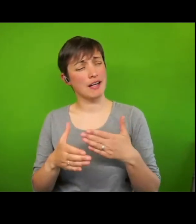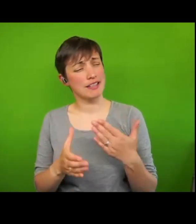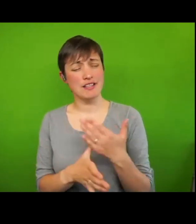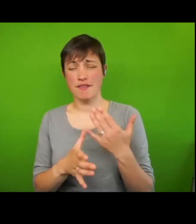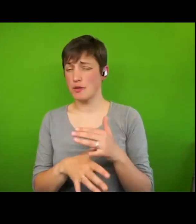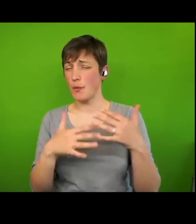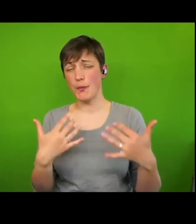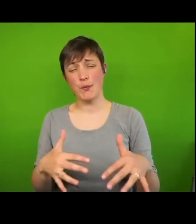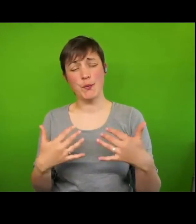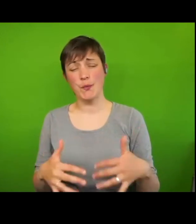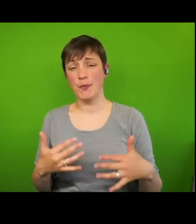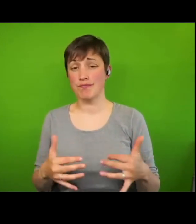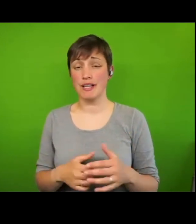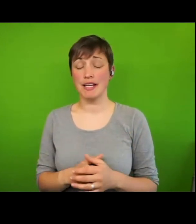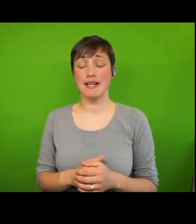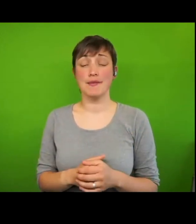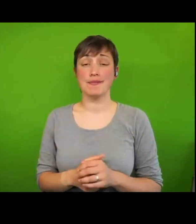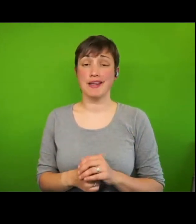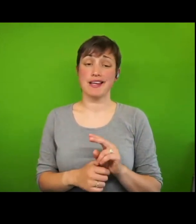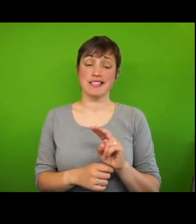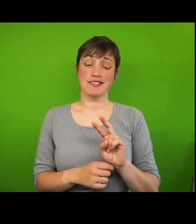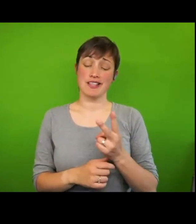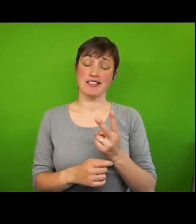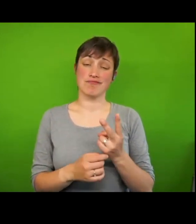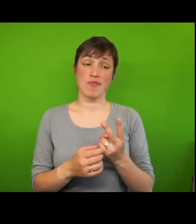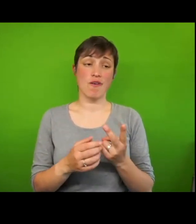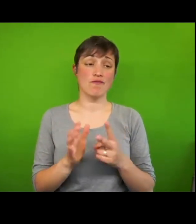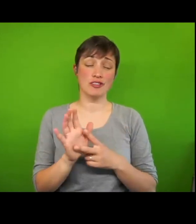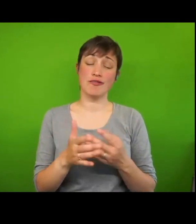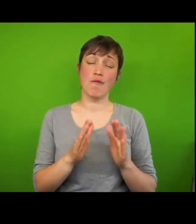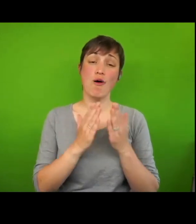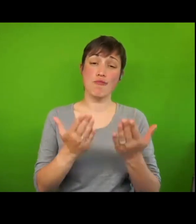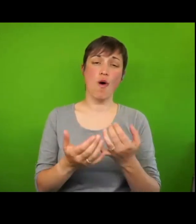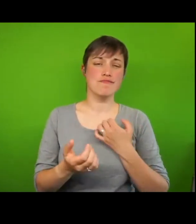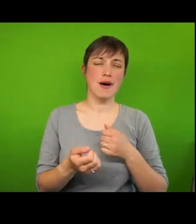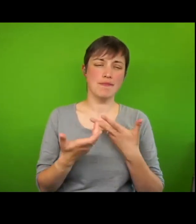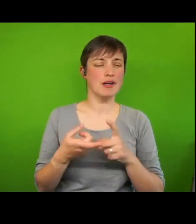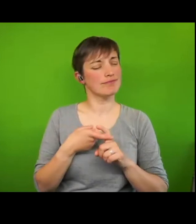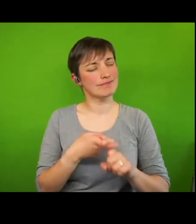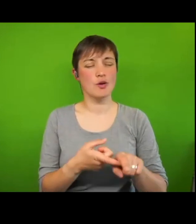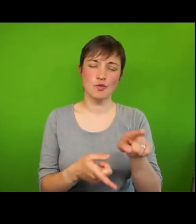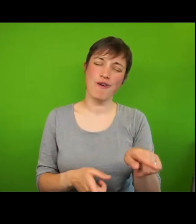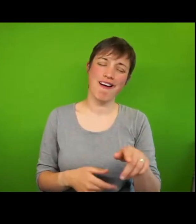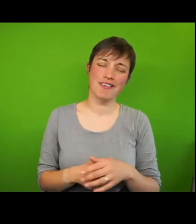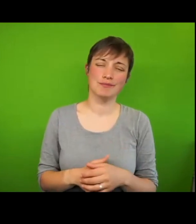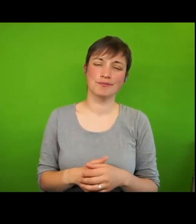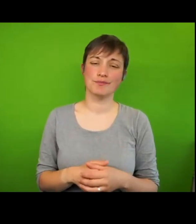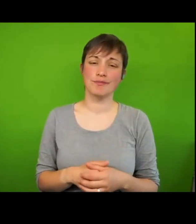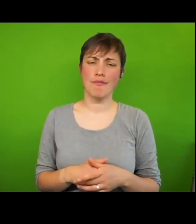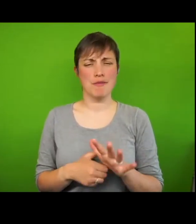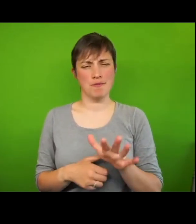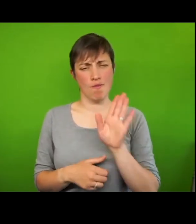second edition of my book is in part dedicated to her. And some of you may have heard me recite it before,